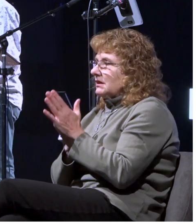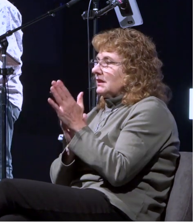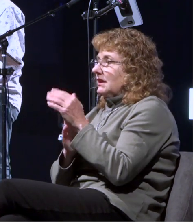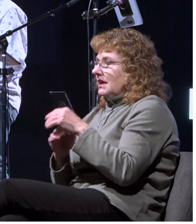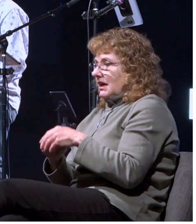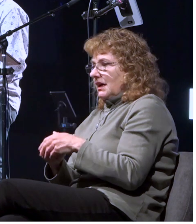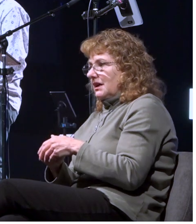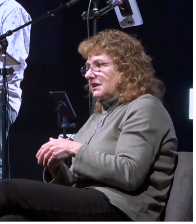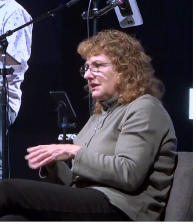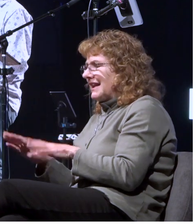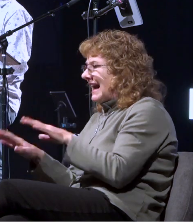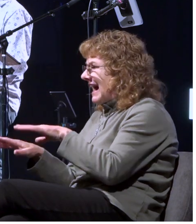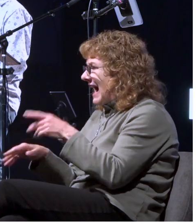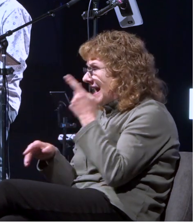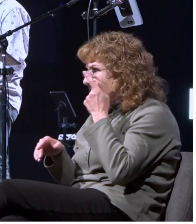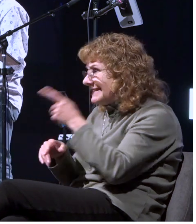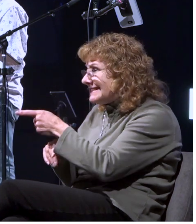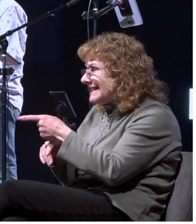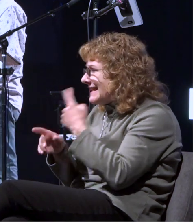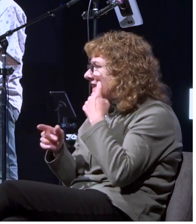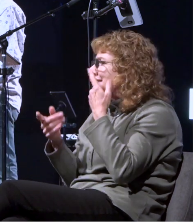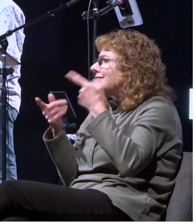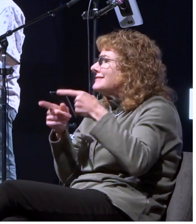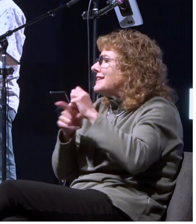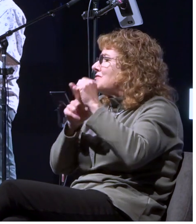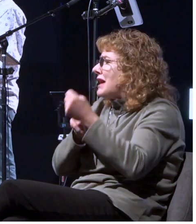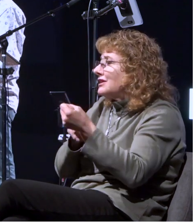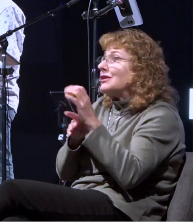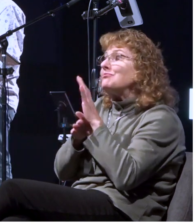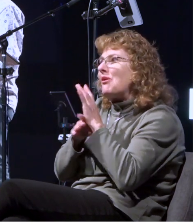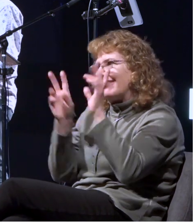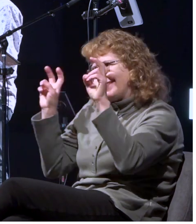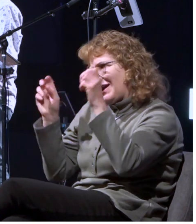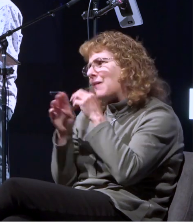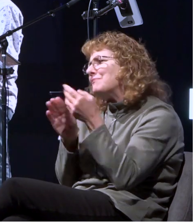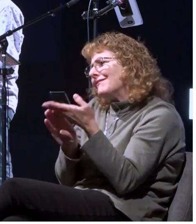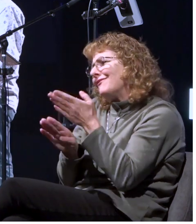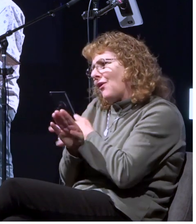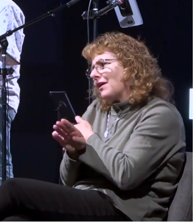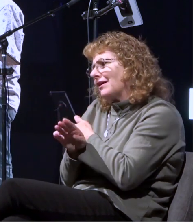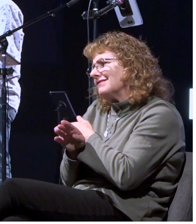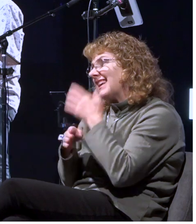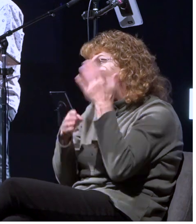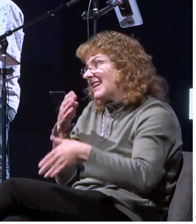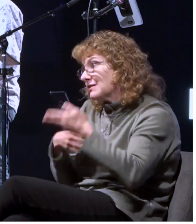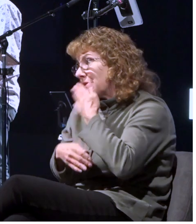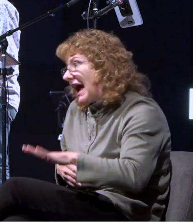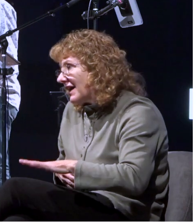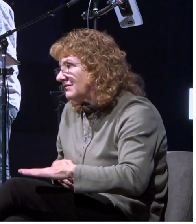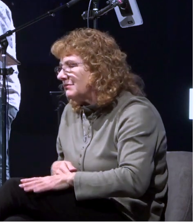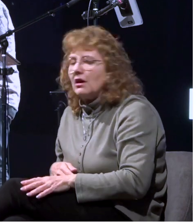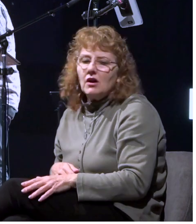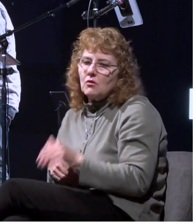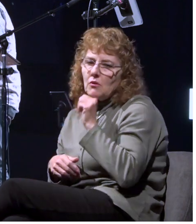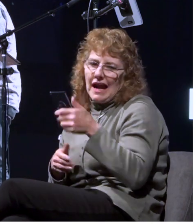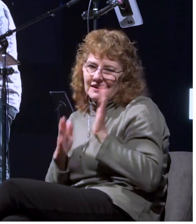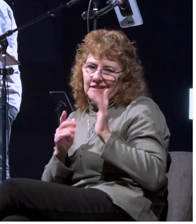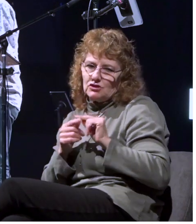it ends bad we shouldn't sail and they're like yeah we're not going to listen to you and and i've been through this